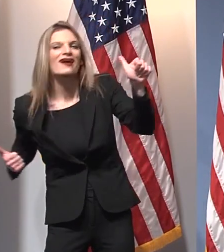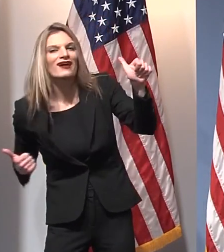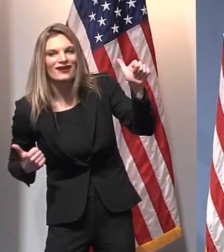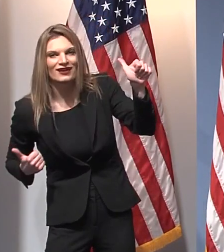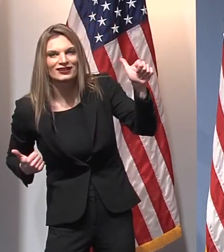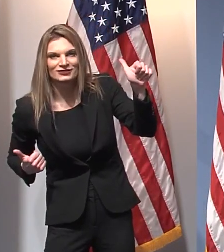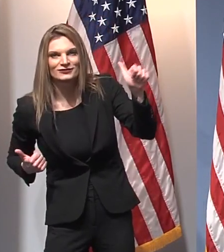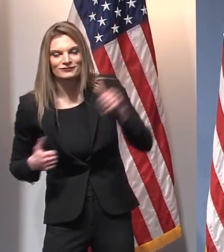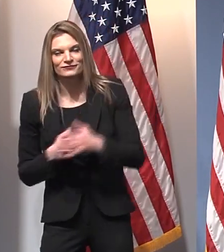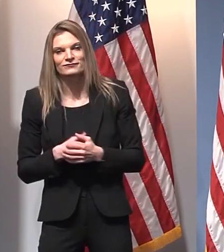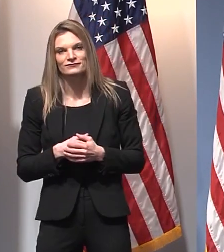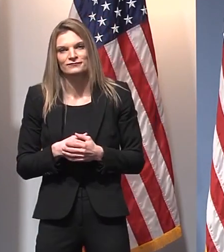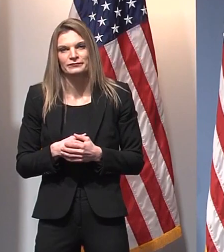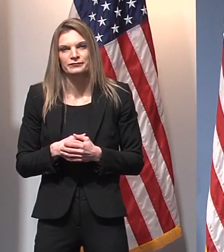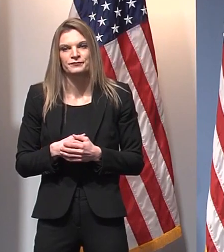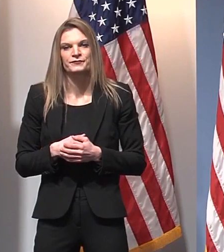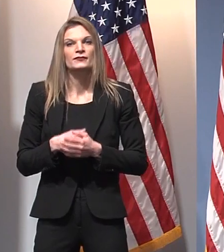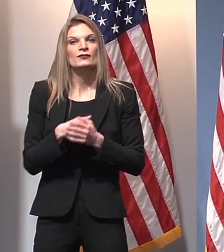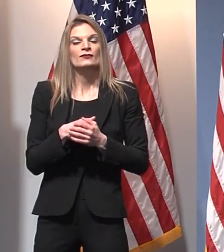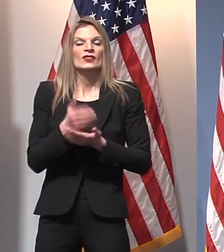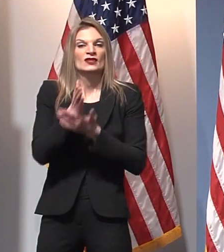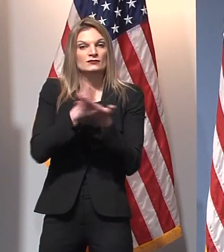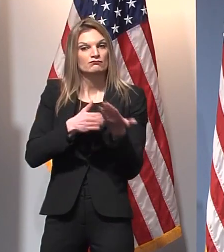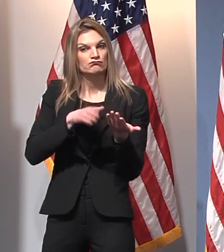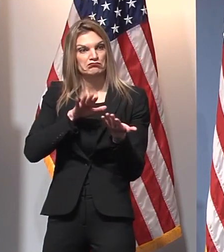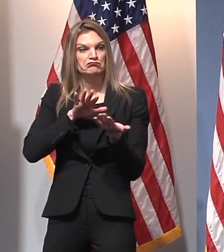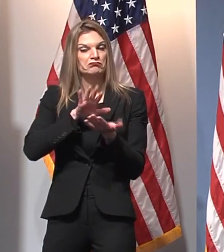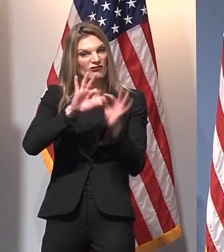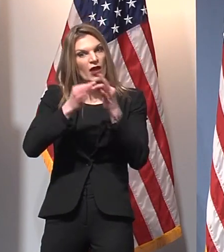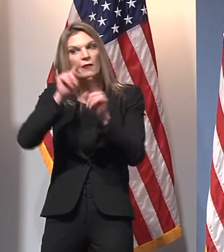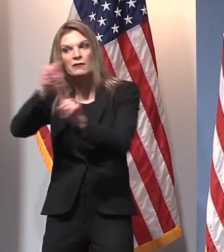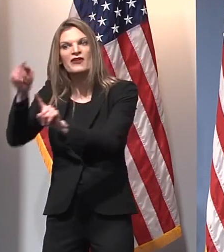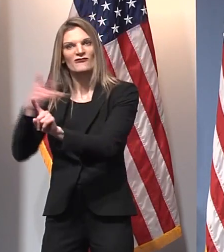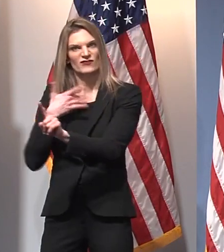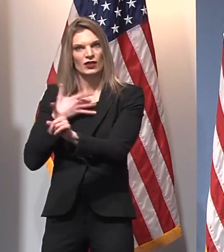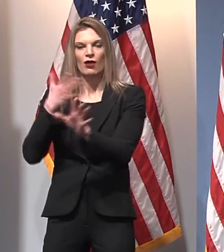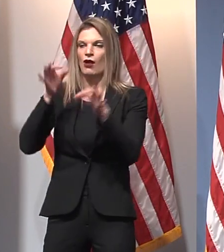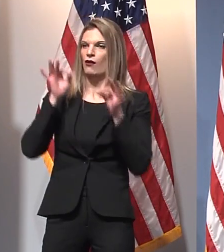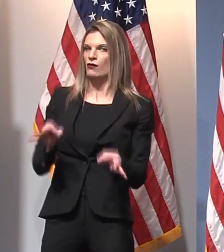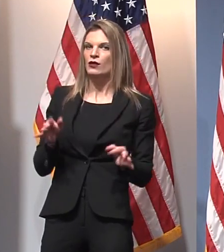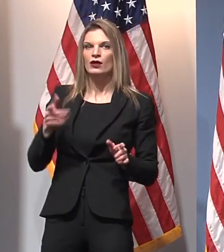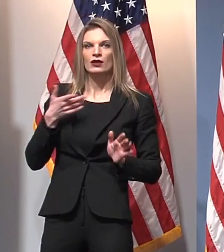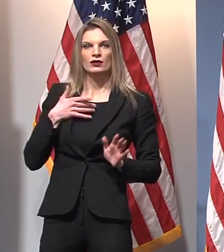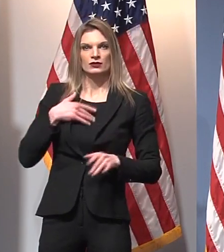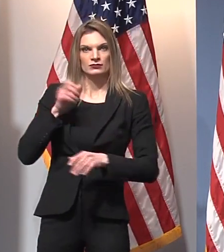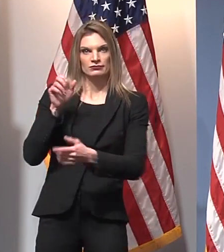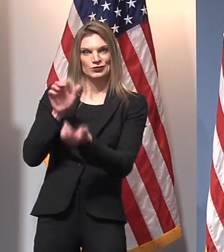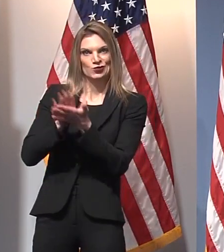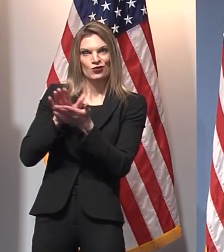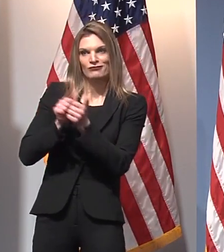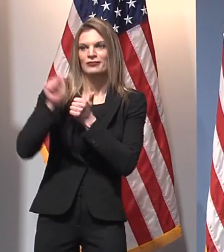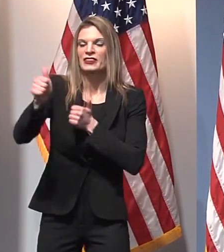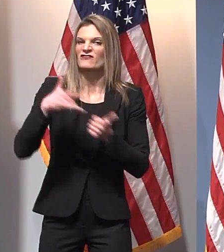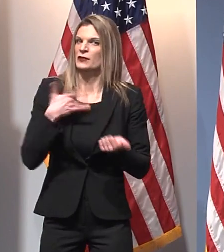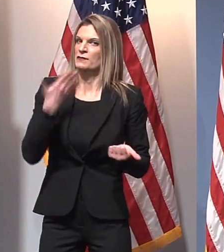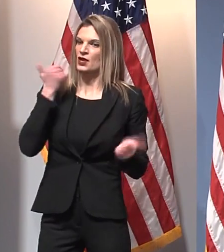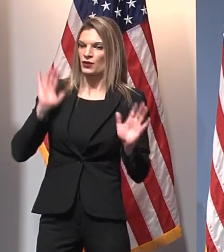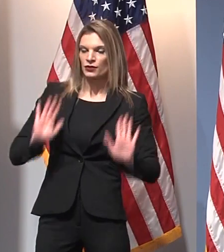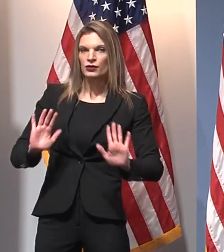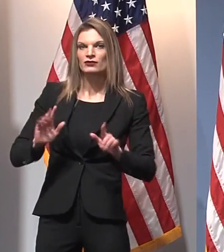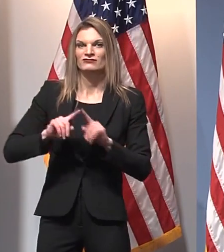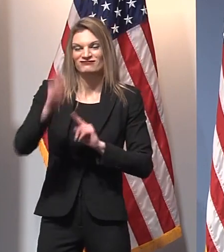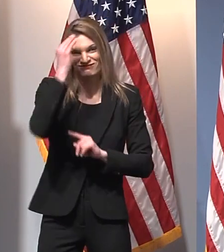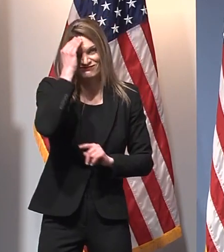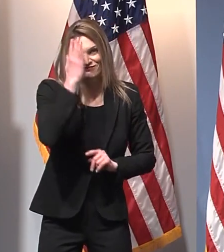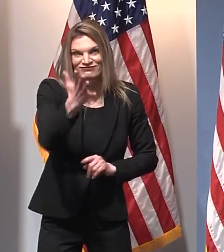Now, certainly there are some families for whom virtual school has been the best decision for them. But I've spent far more visits than I would ever